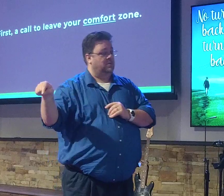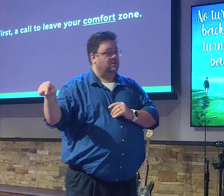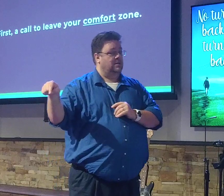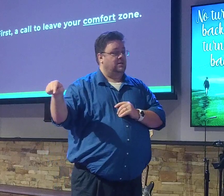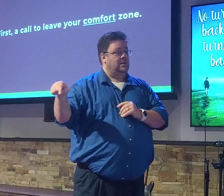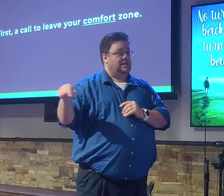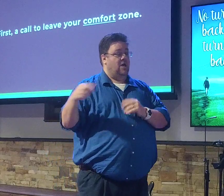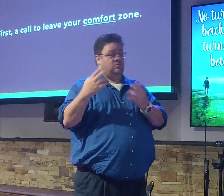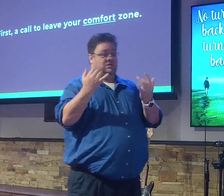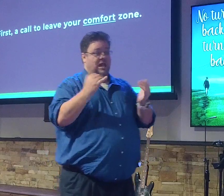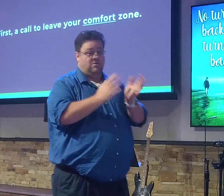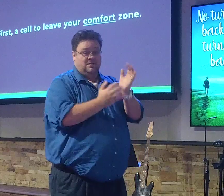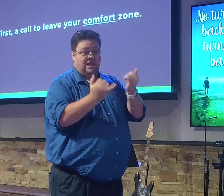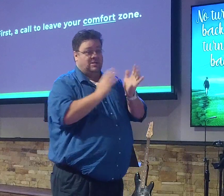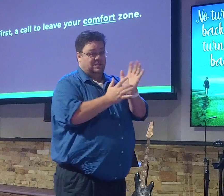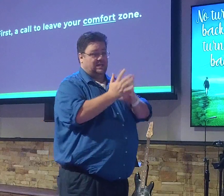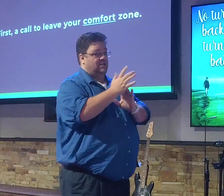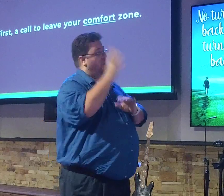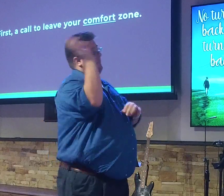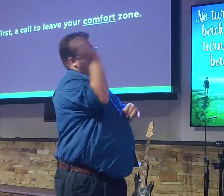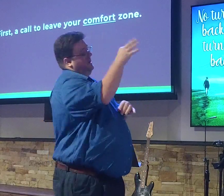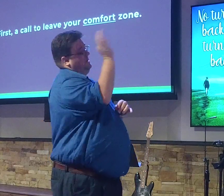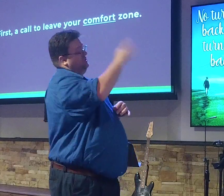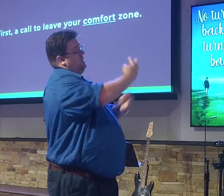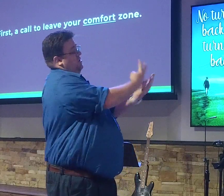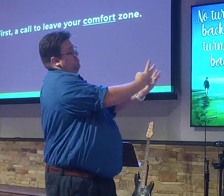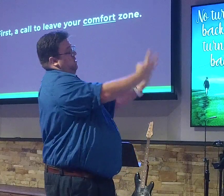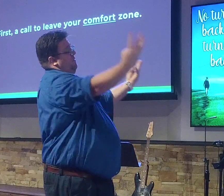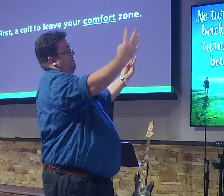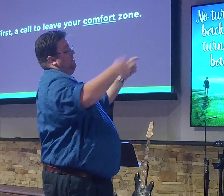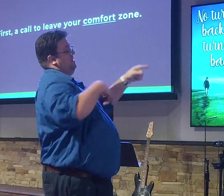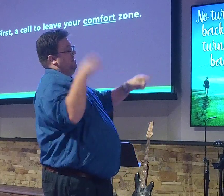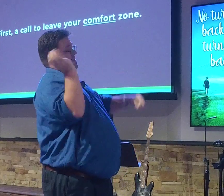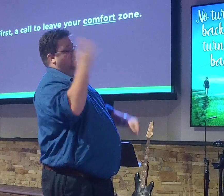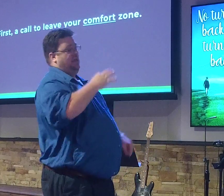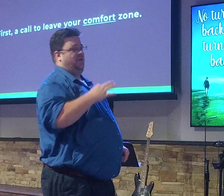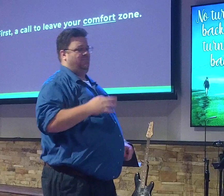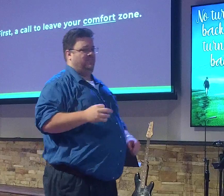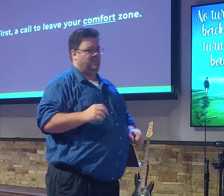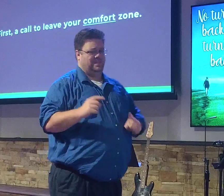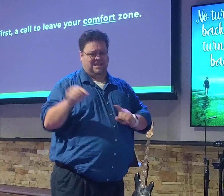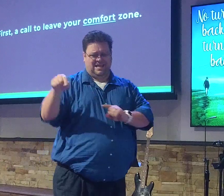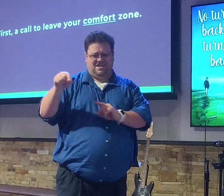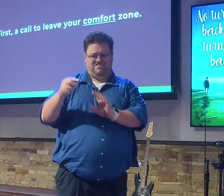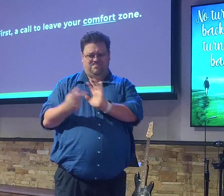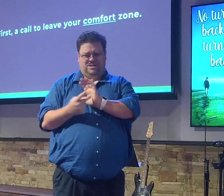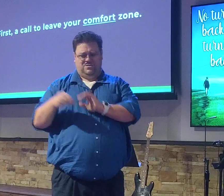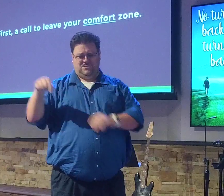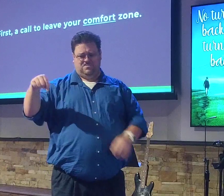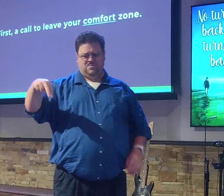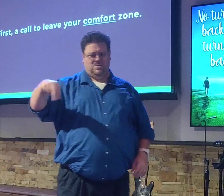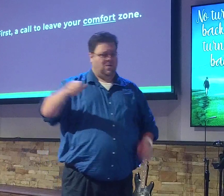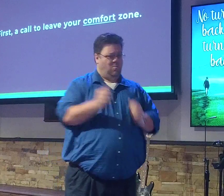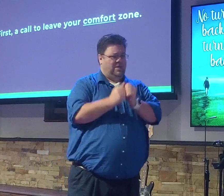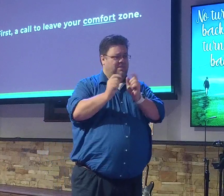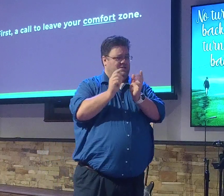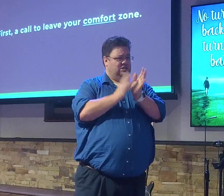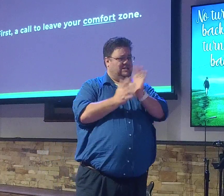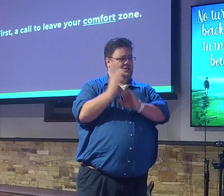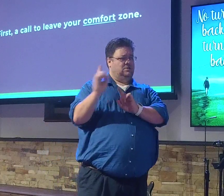crowd more about the Bible. And Peter, he's out there with Jesus in the boat, you know? And now he's kind of a captive